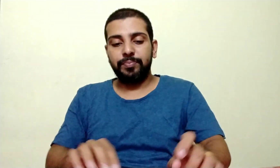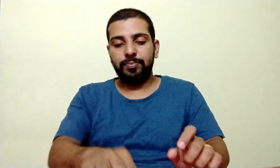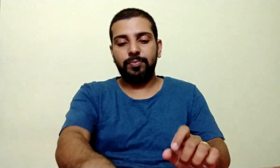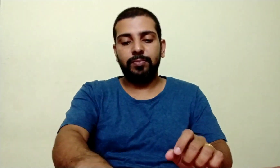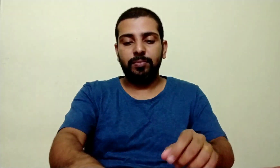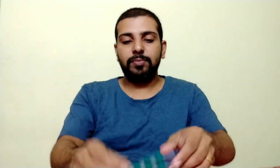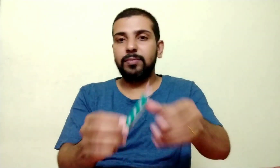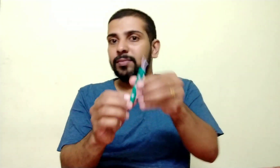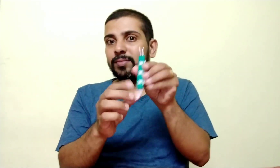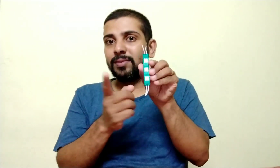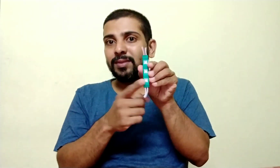Can't